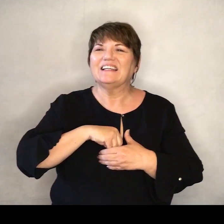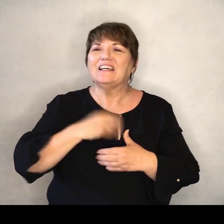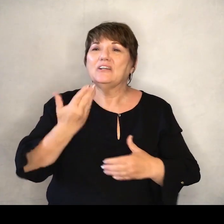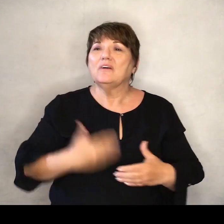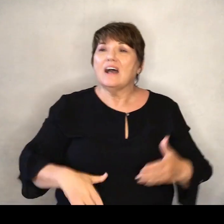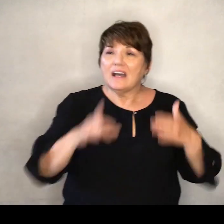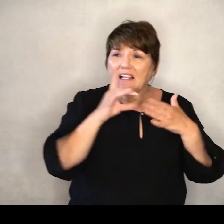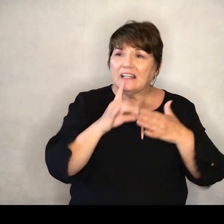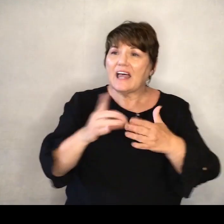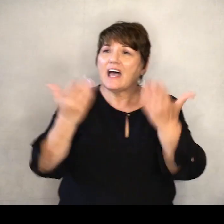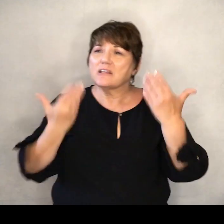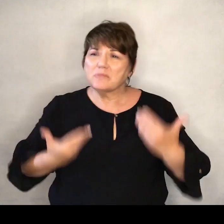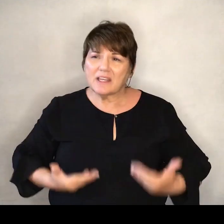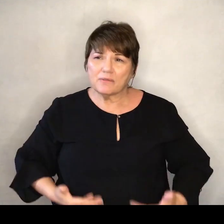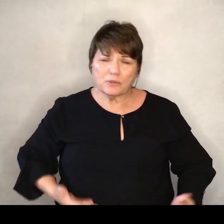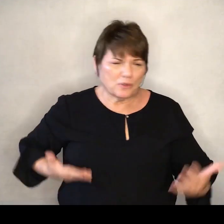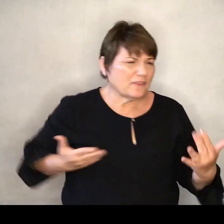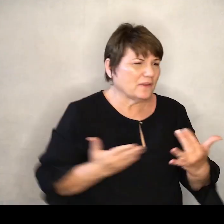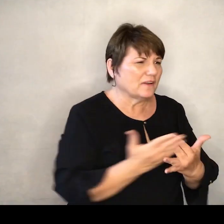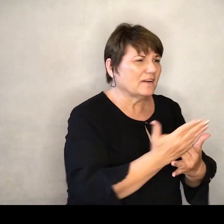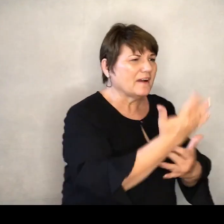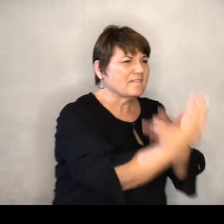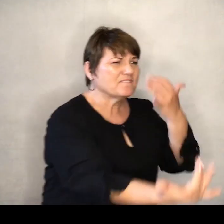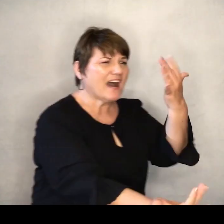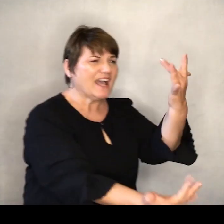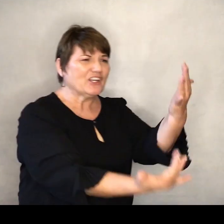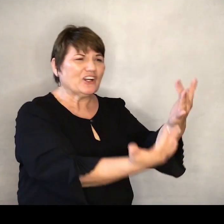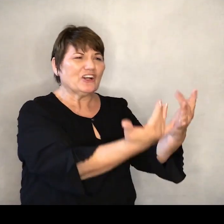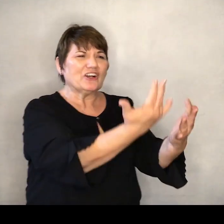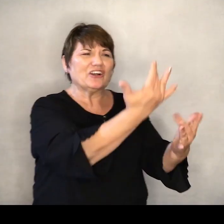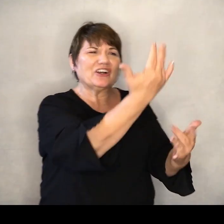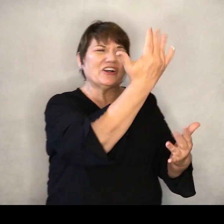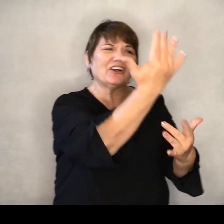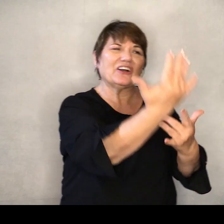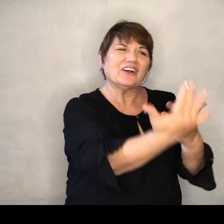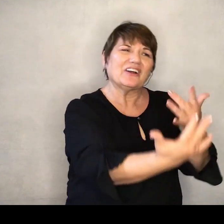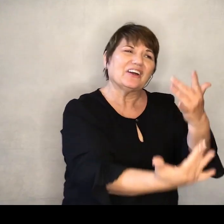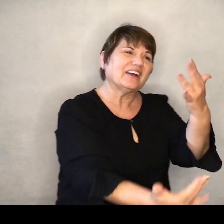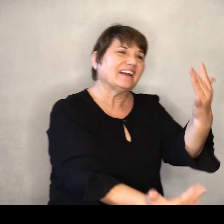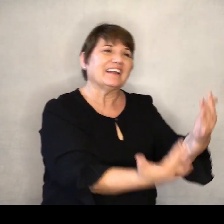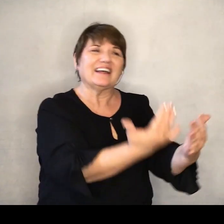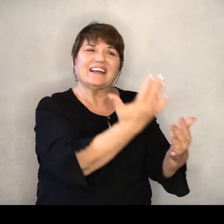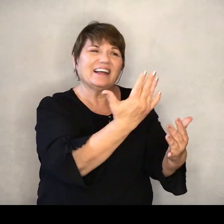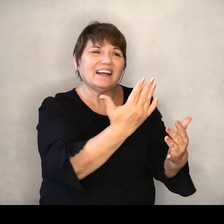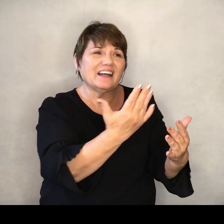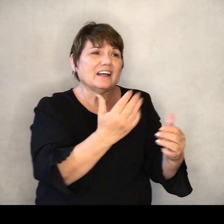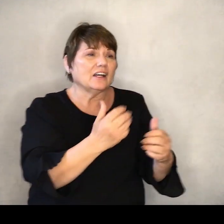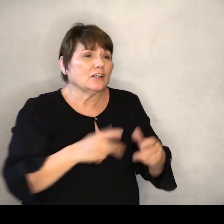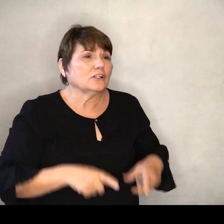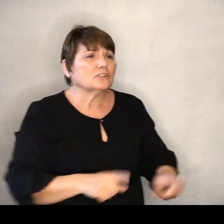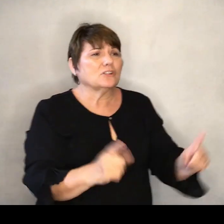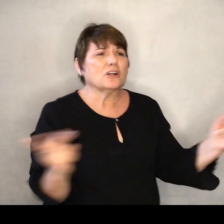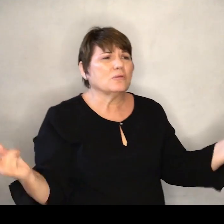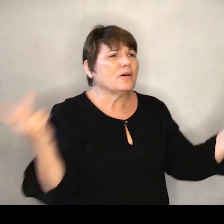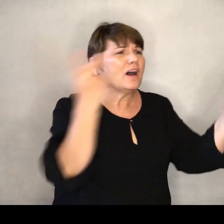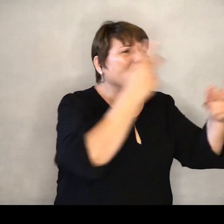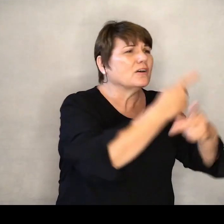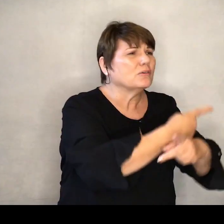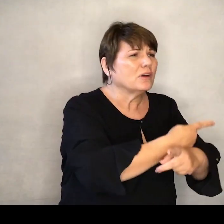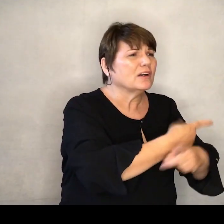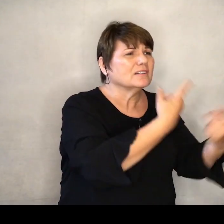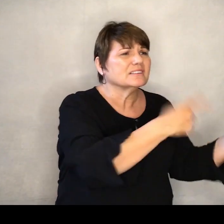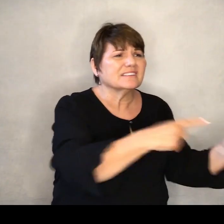You have led me through the fire In my darkest nights